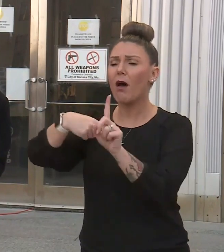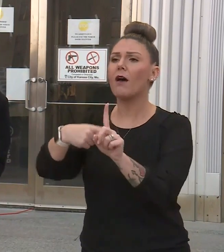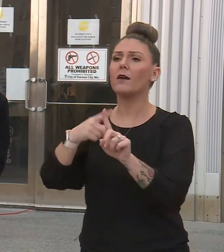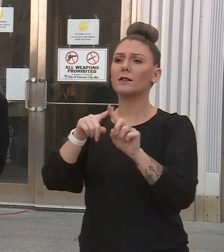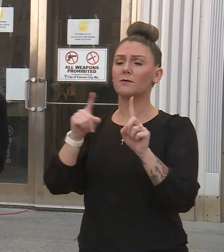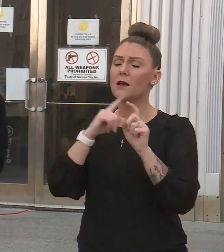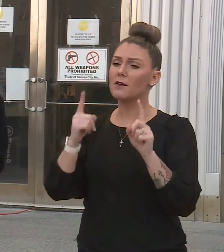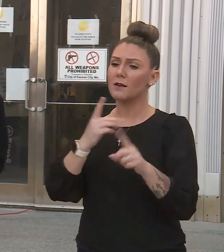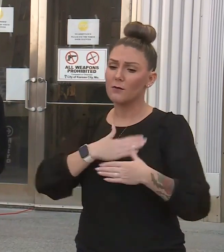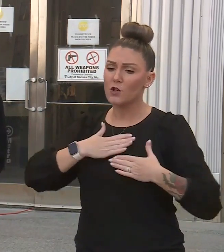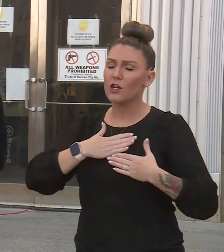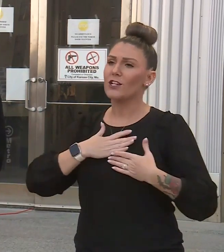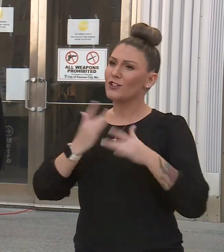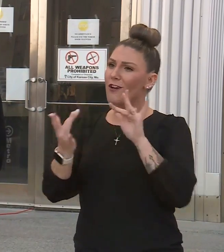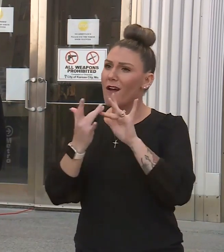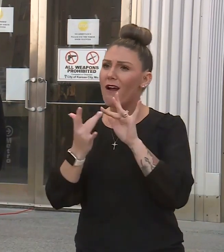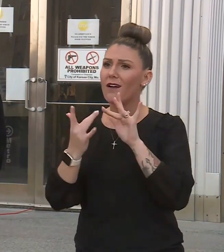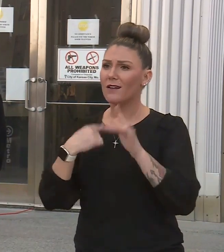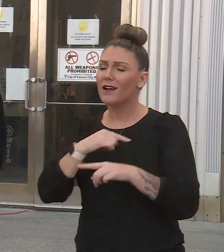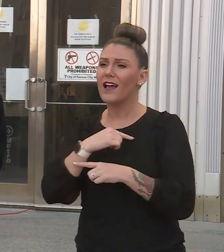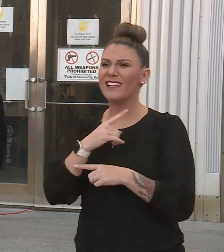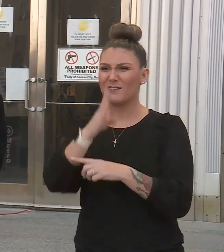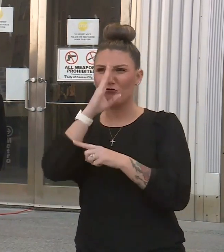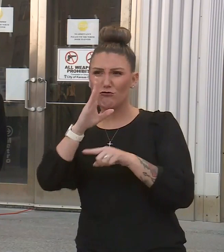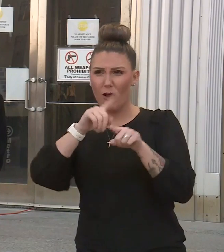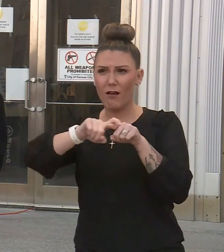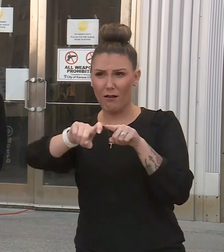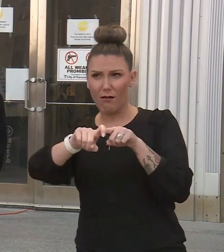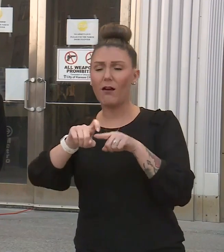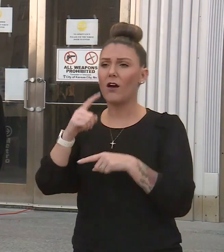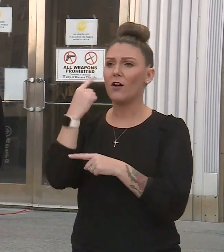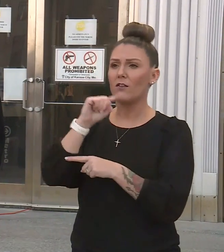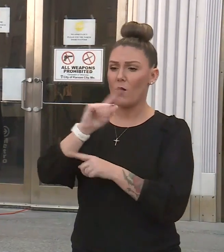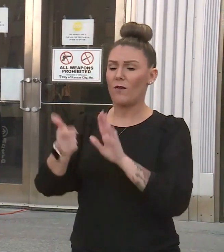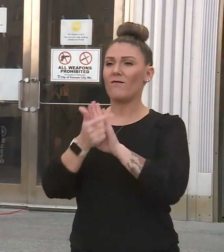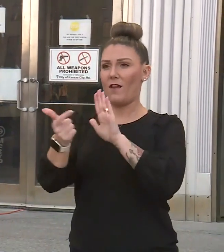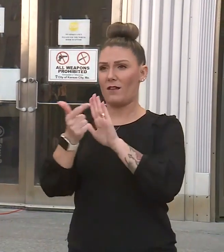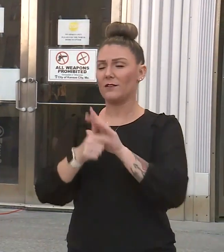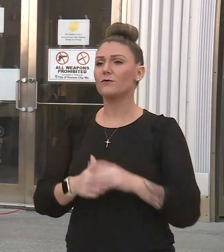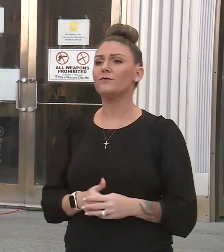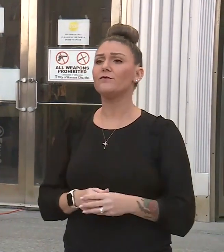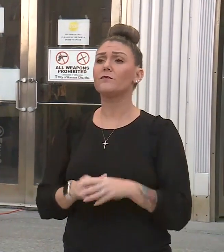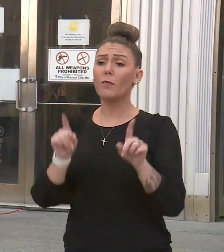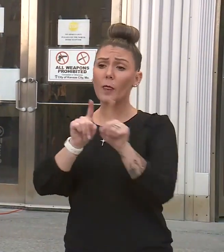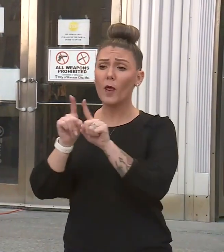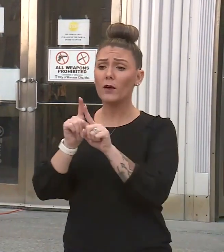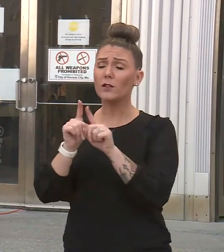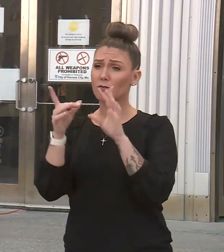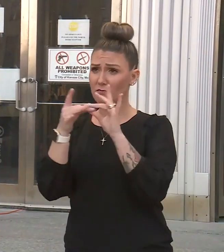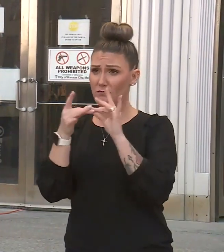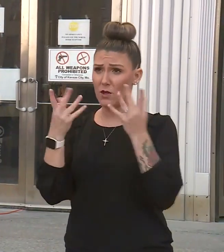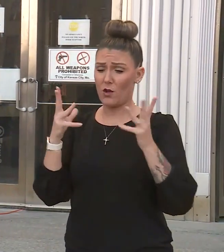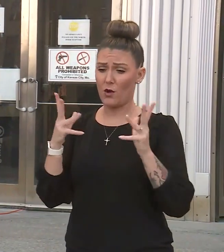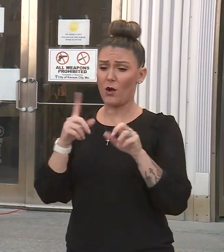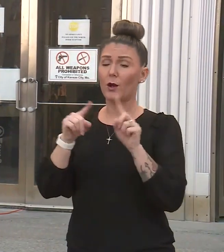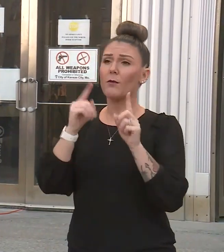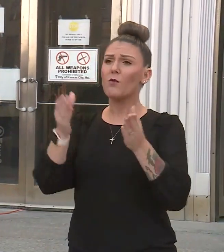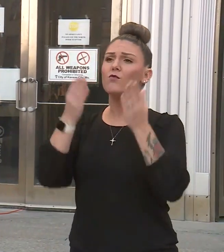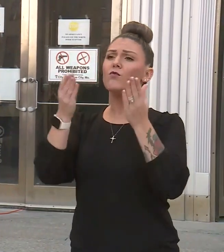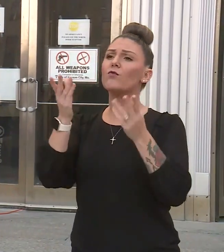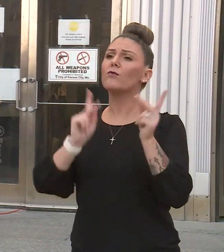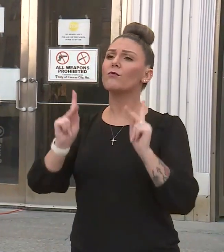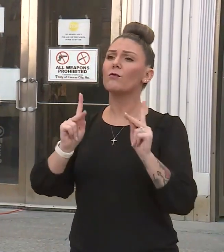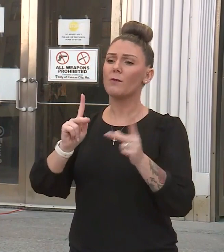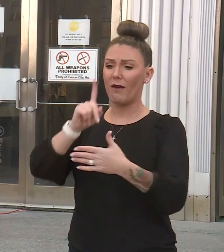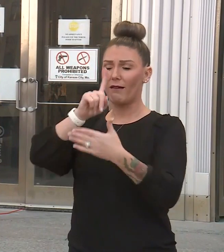contacted us. That's why we're giving a direct line for those sorts of violations at issue. I also have noted this already, but we recommend folks